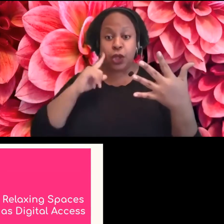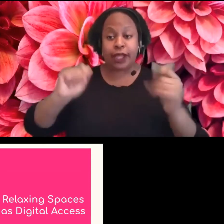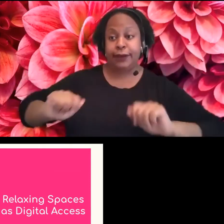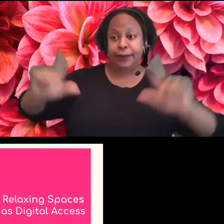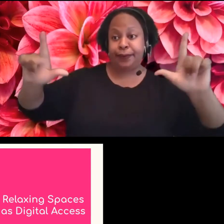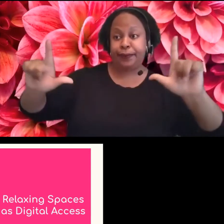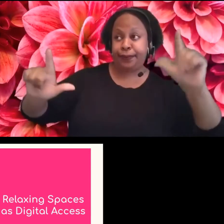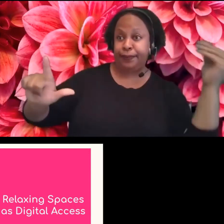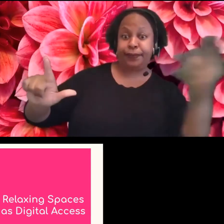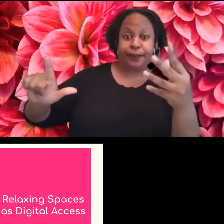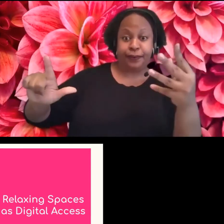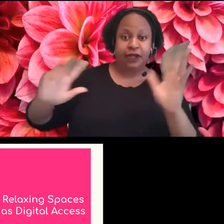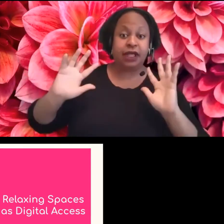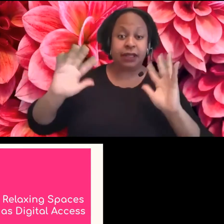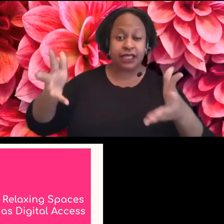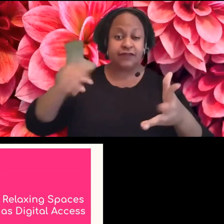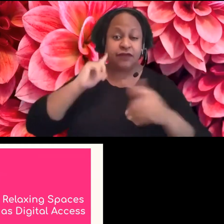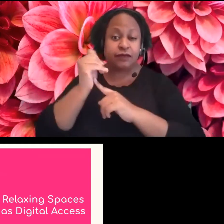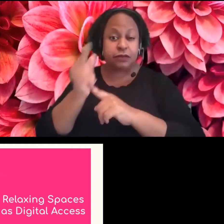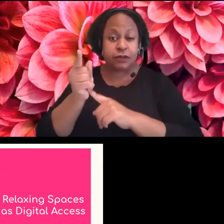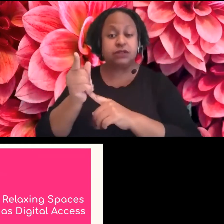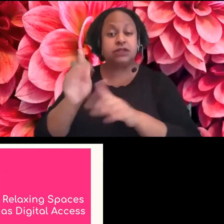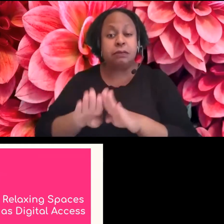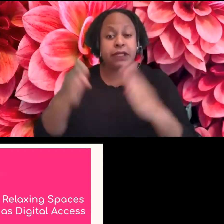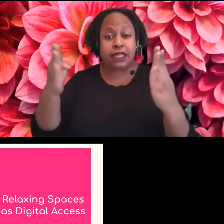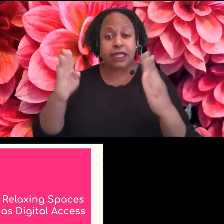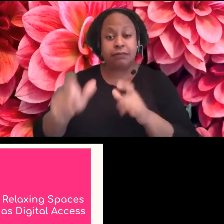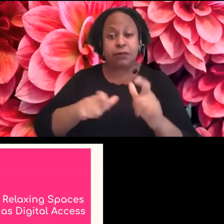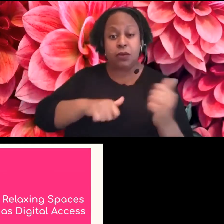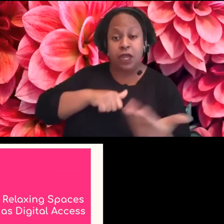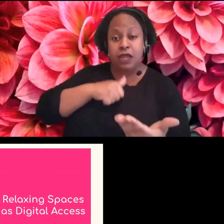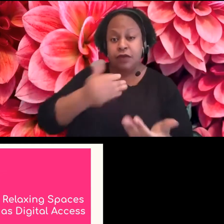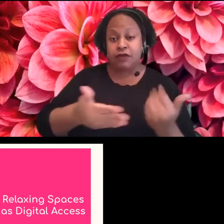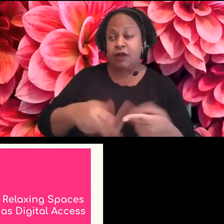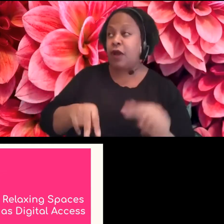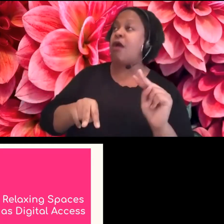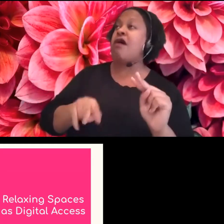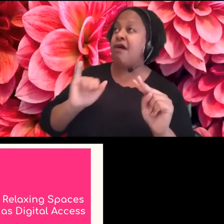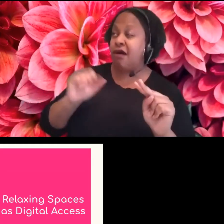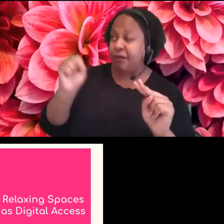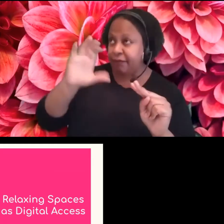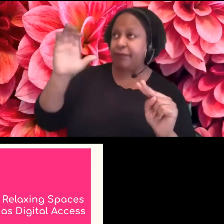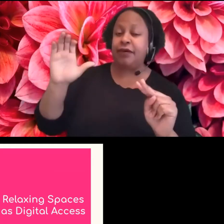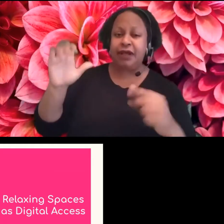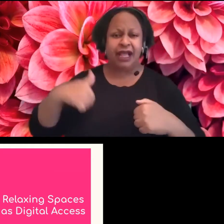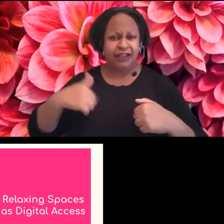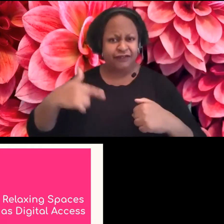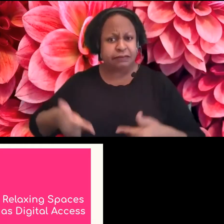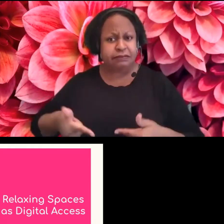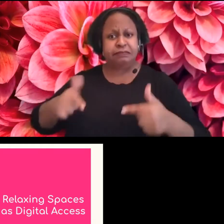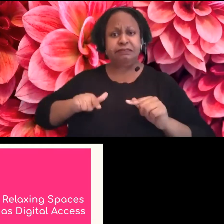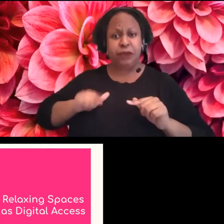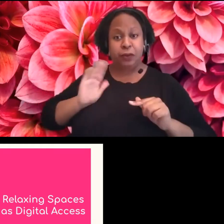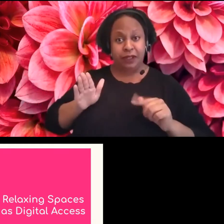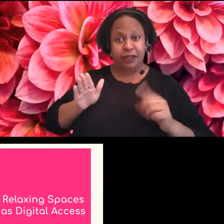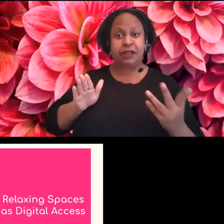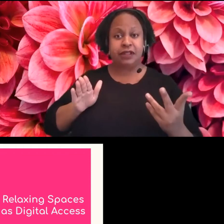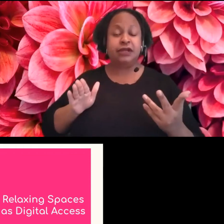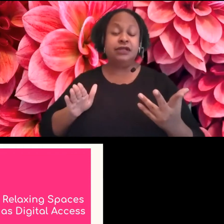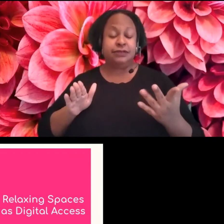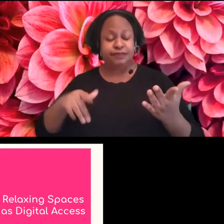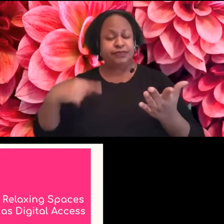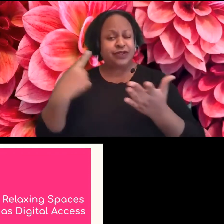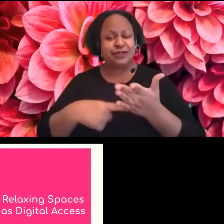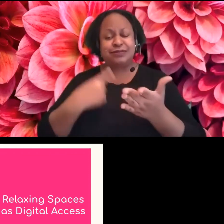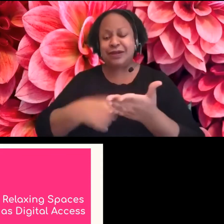personally, I'm going to start implementing into what I do. Sometimes it's easier said than done because as you know, you may have noticed how crypt time